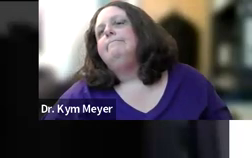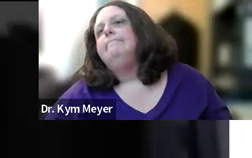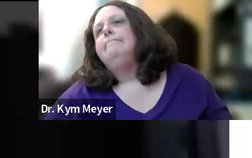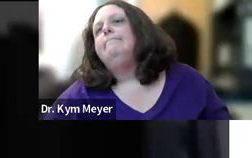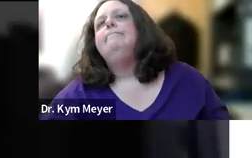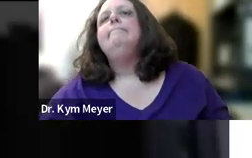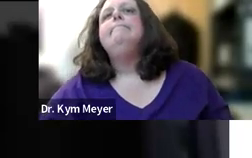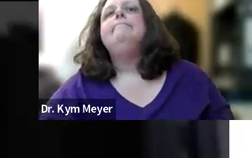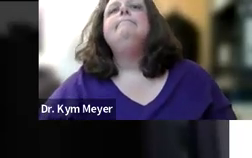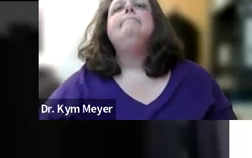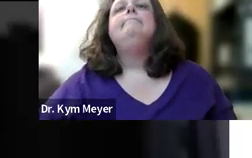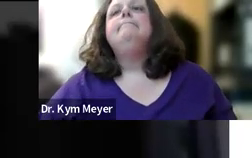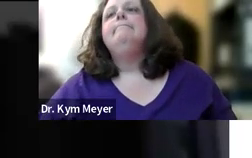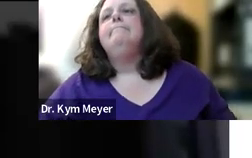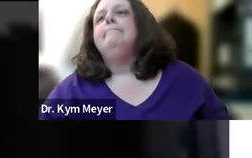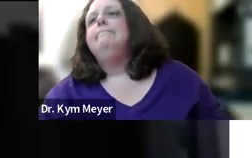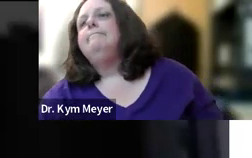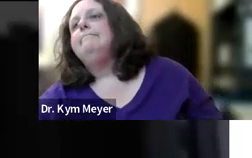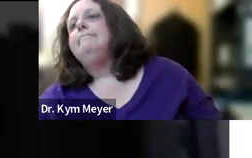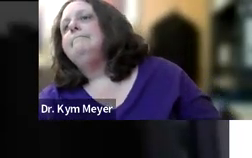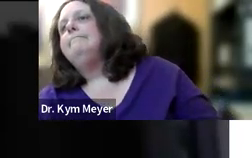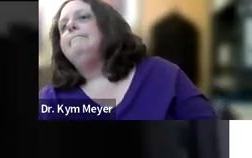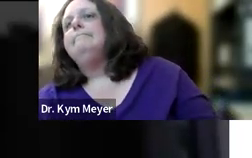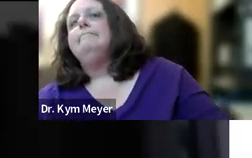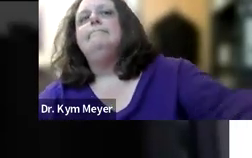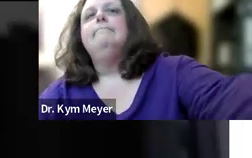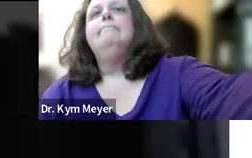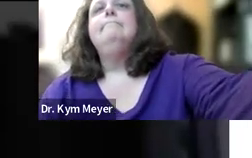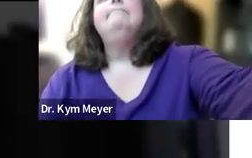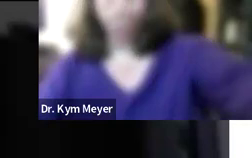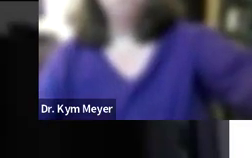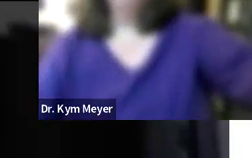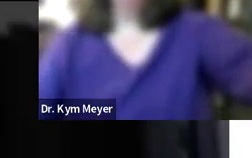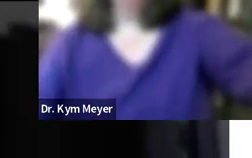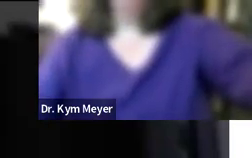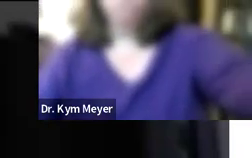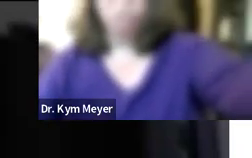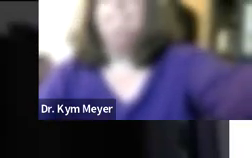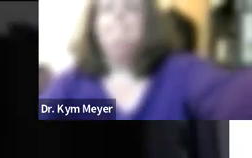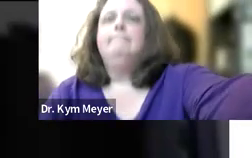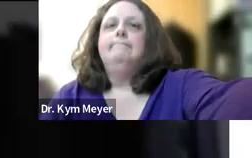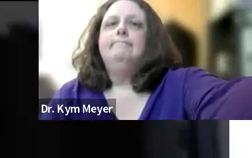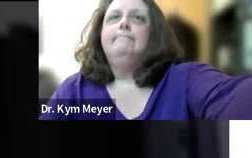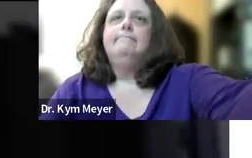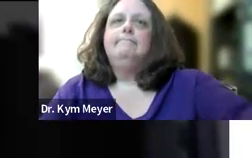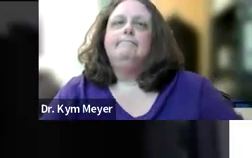He gave them one week to respond. We heard nothing back, so we went forward and filed a lawsuit.